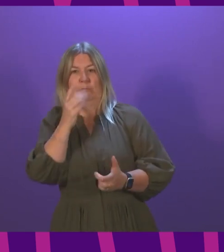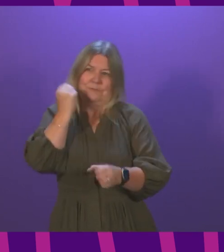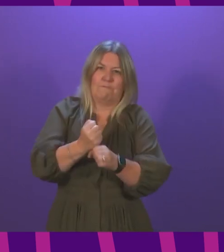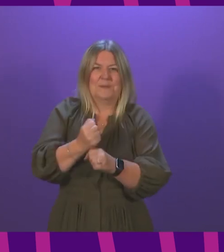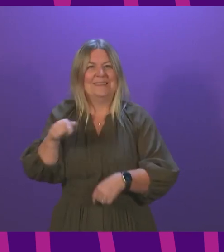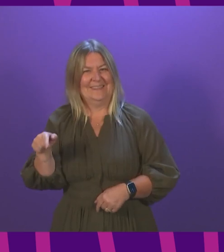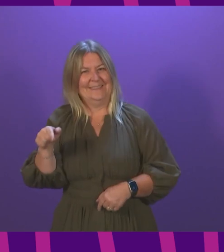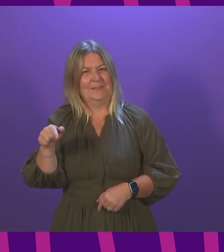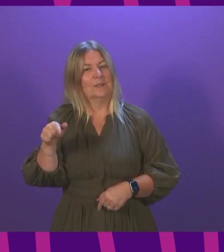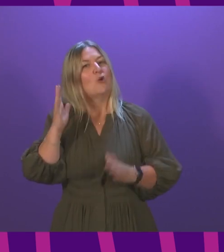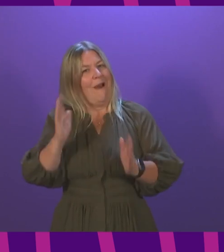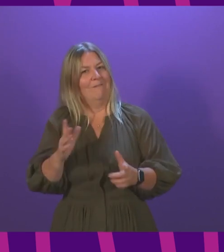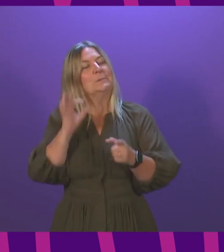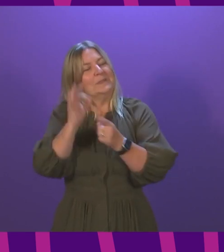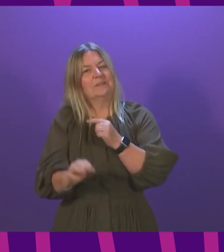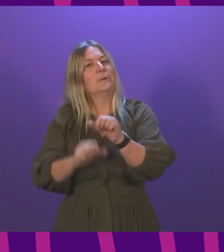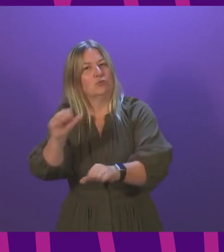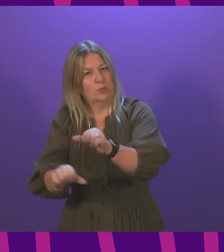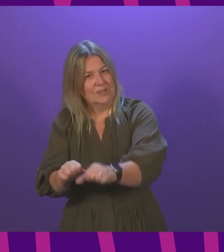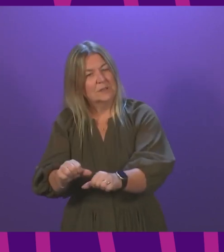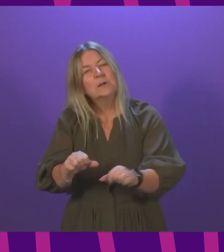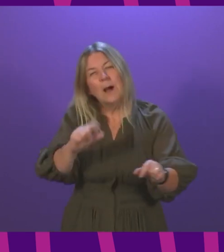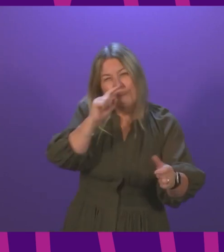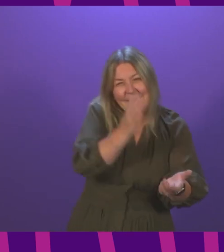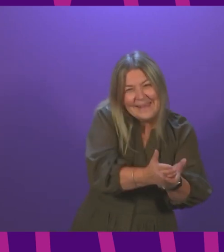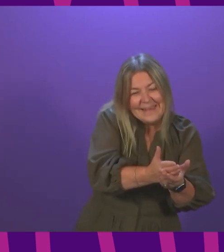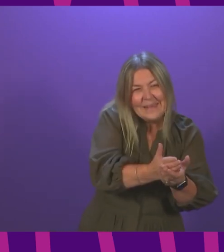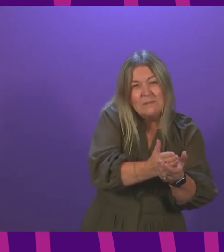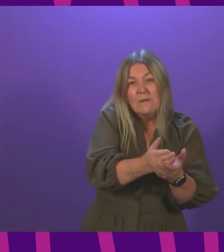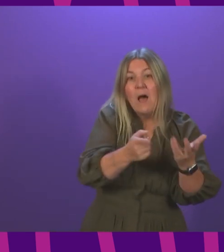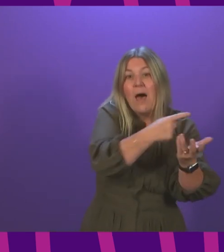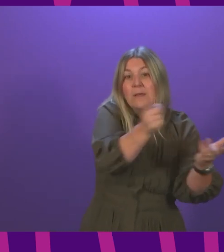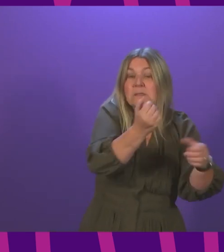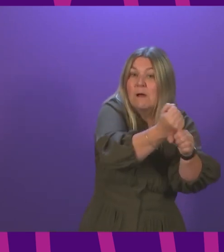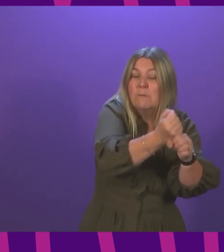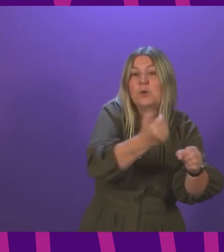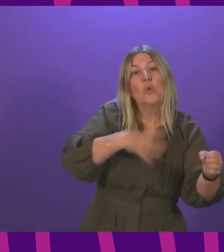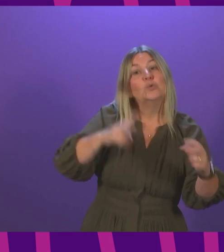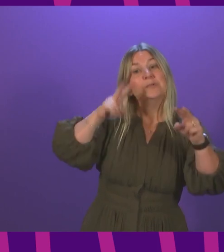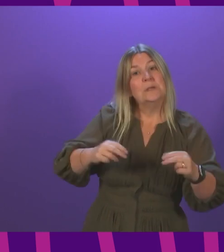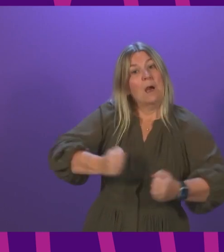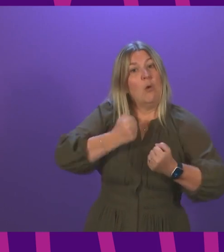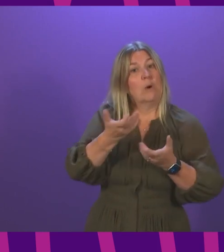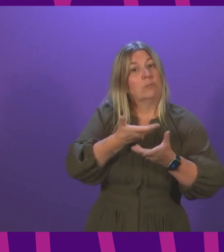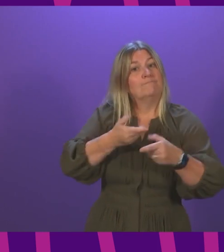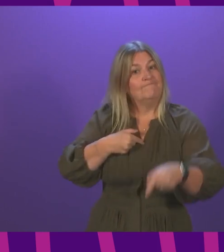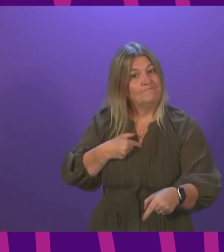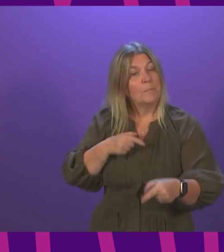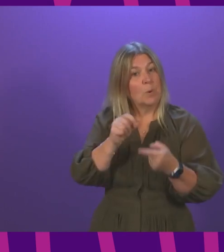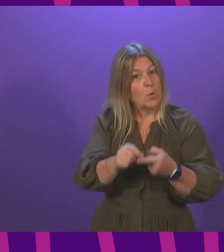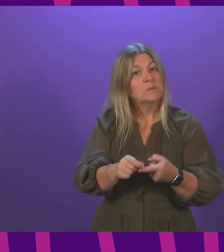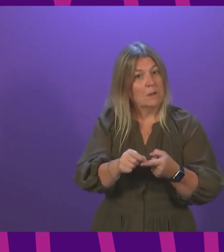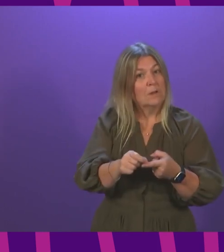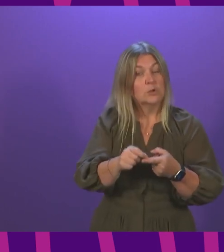from the Drugs Minister and others within the Government that they were waiting to see our proposals. Our proposals are in the consultation document